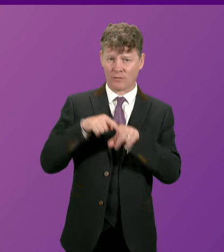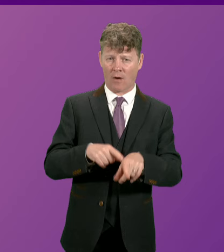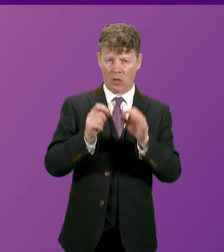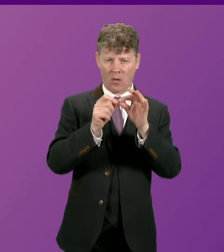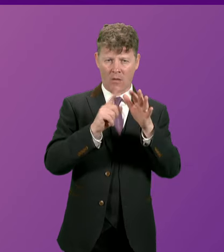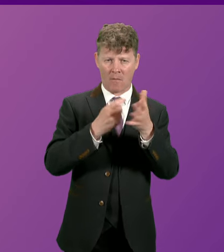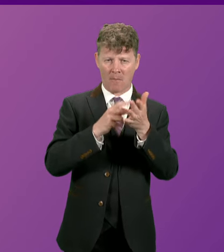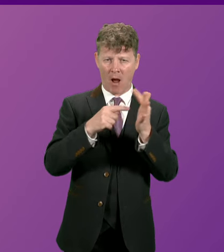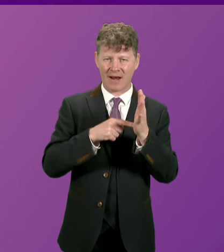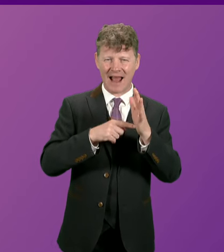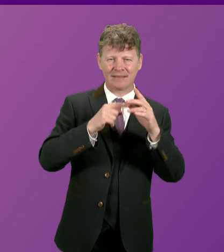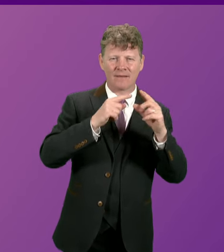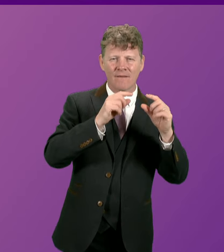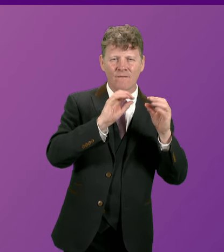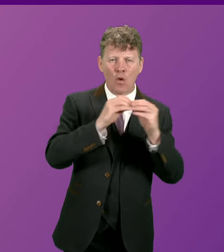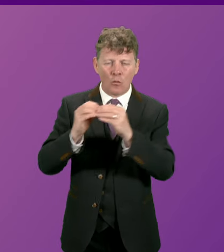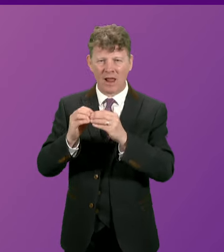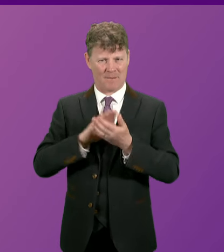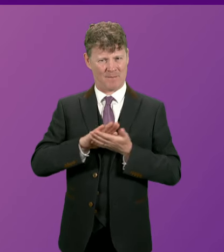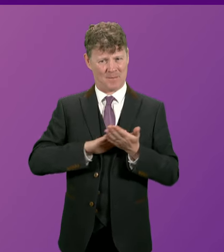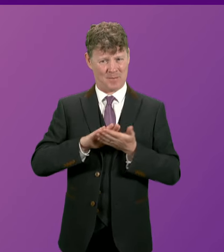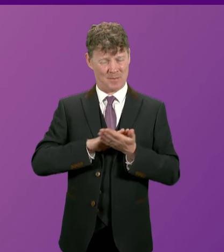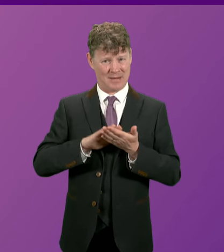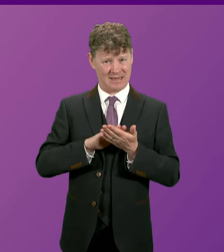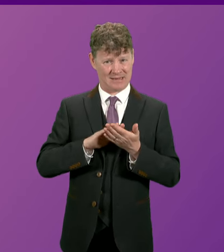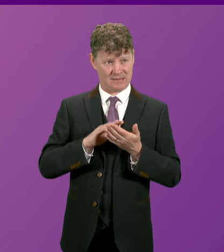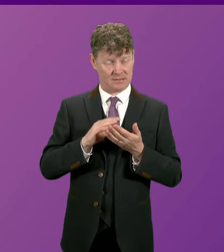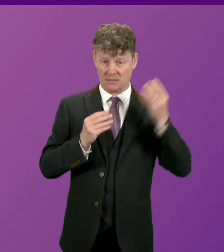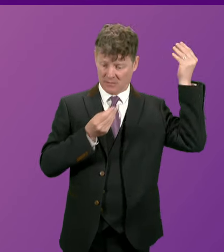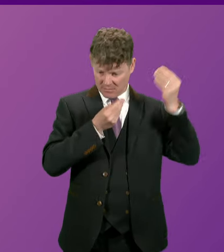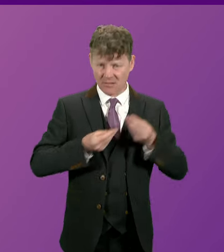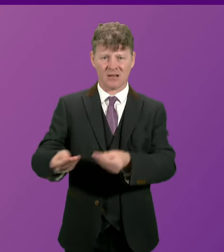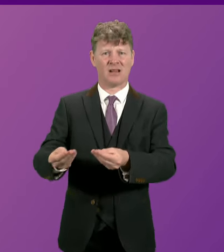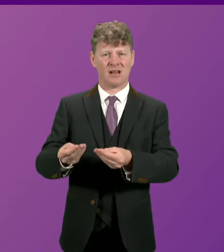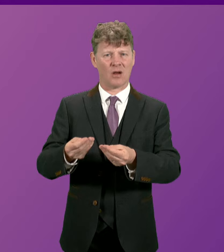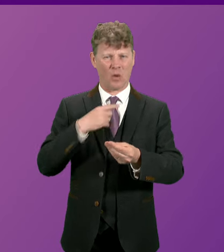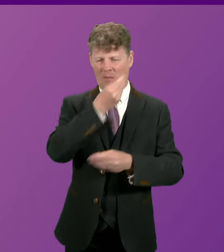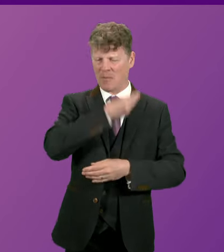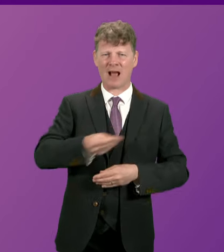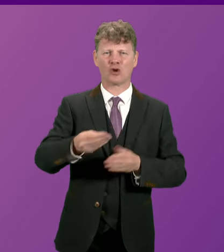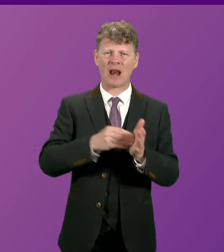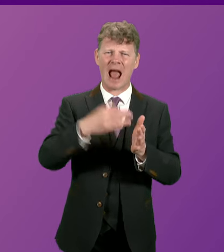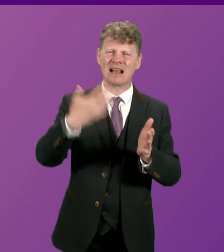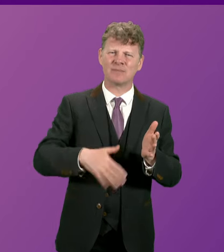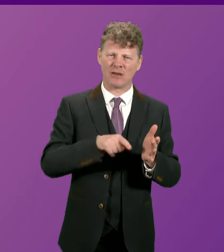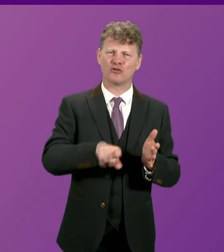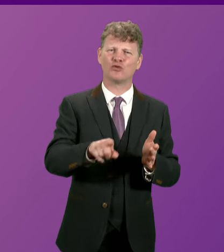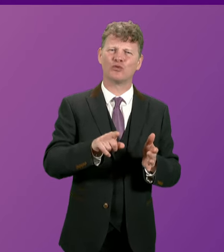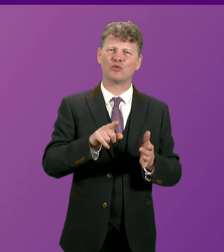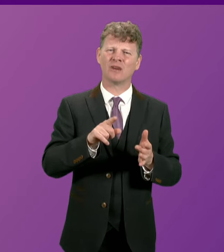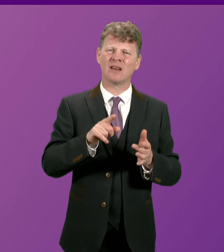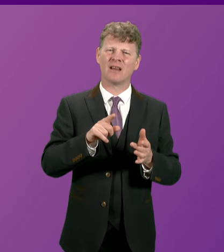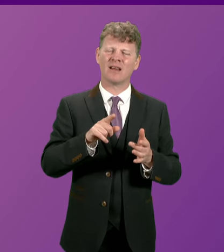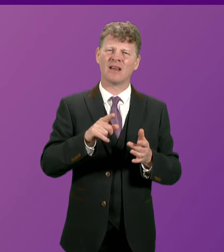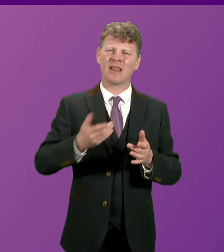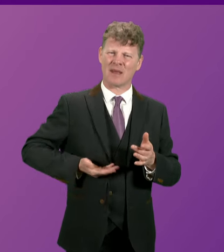meant of course passing on every single penny of consequentials to businesses and more but of course that would have been at the expense of the investment that